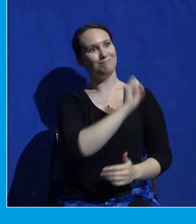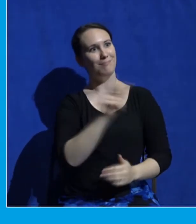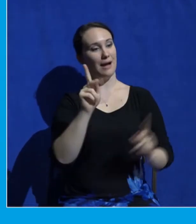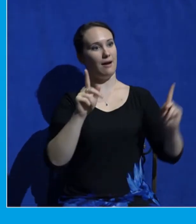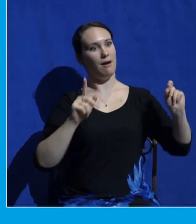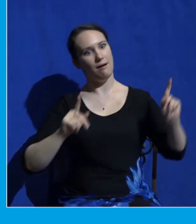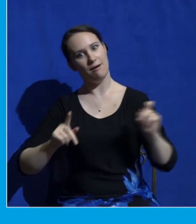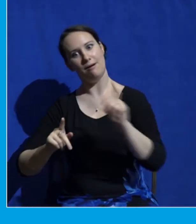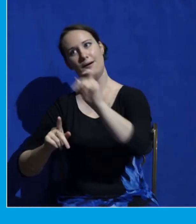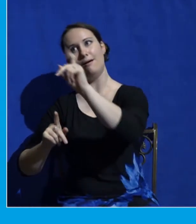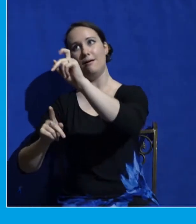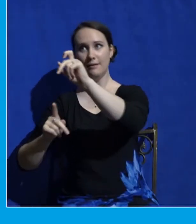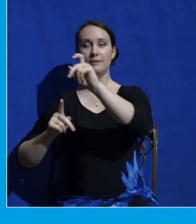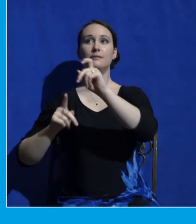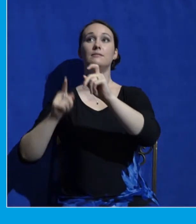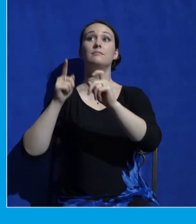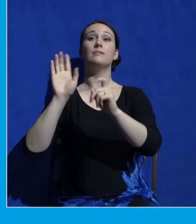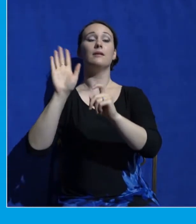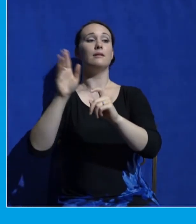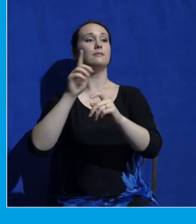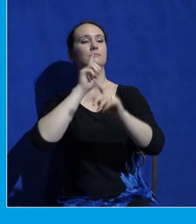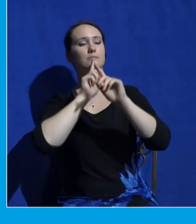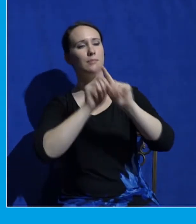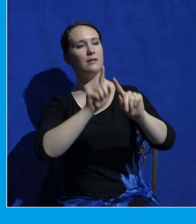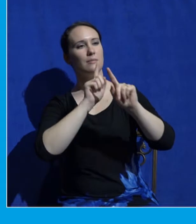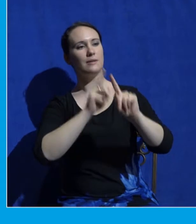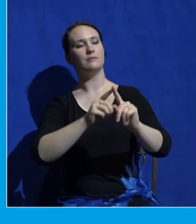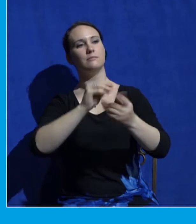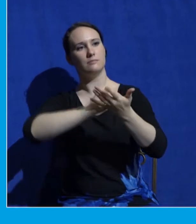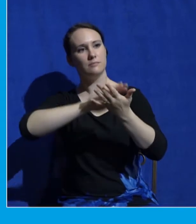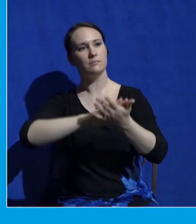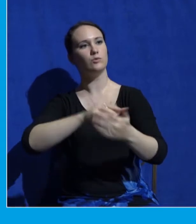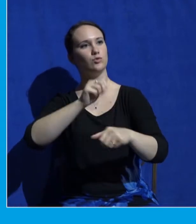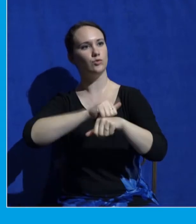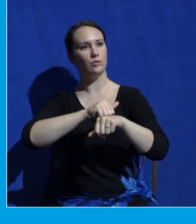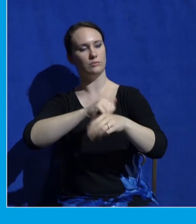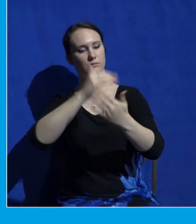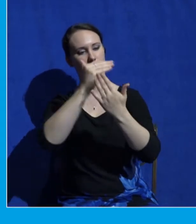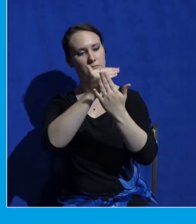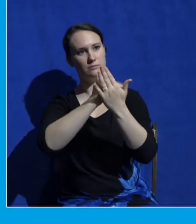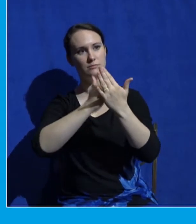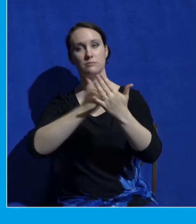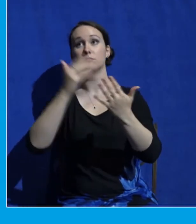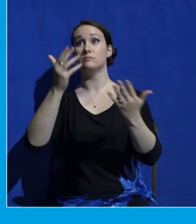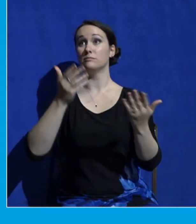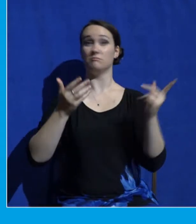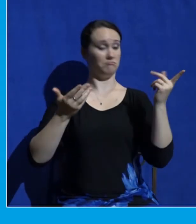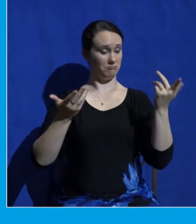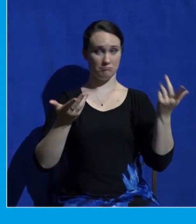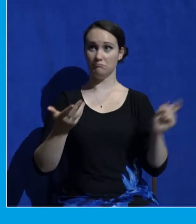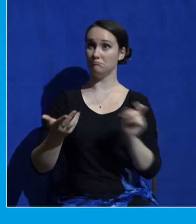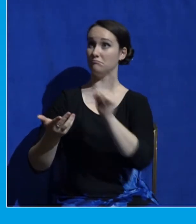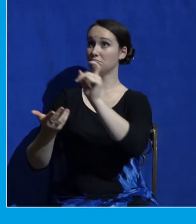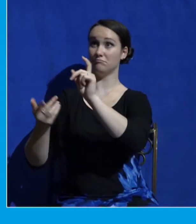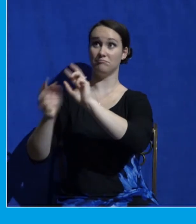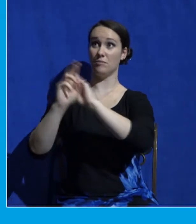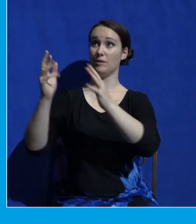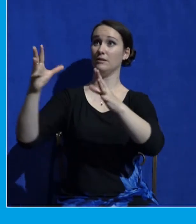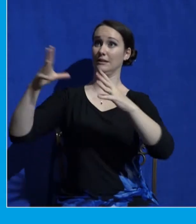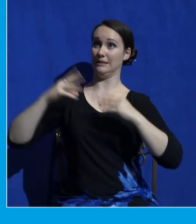commandments on a tablet of stone and read this. Verse 15, Exodus 24 says, Moses went up on the mountain. The cloud covered